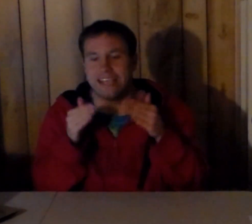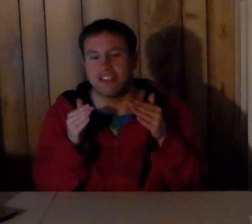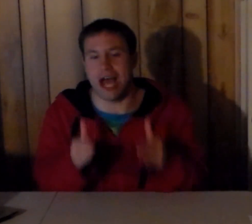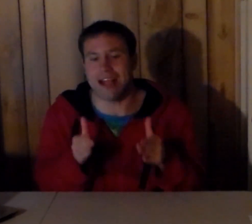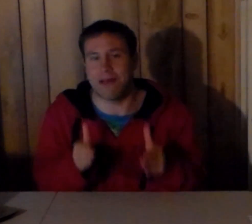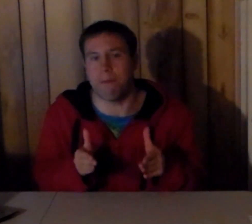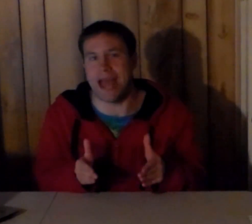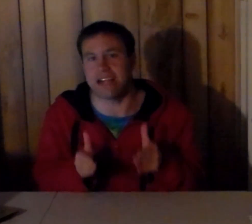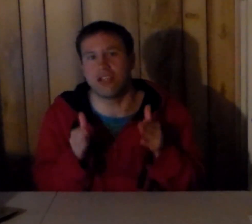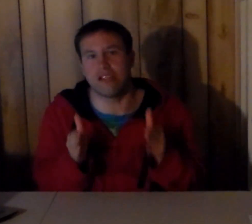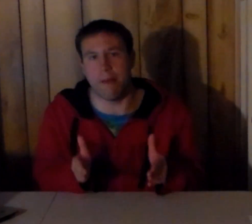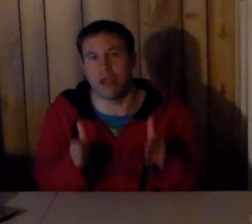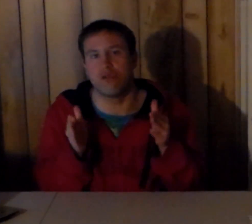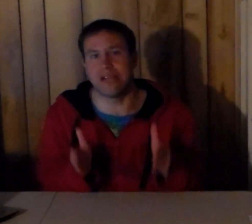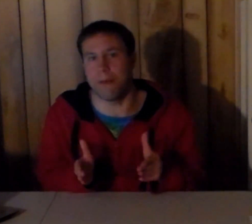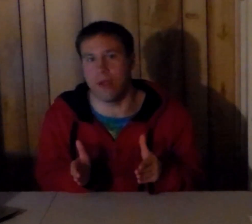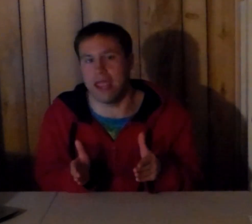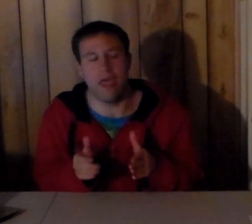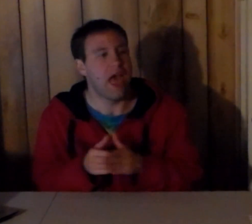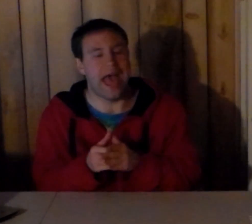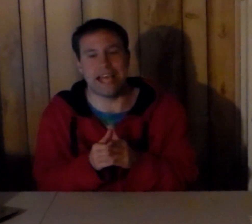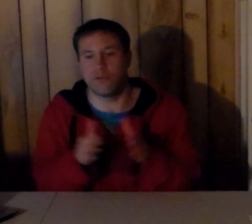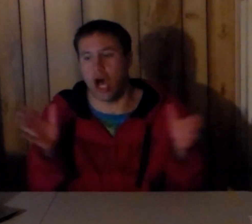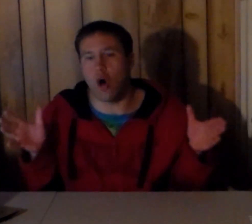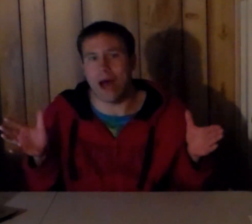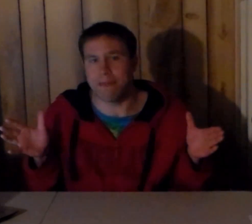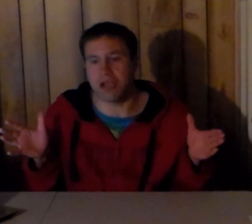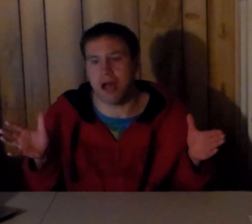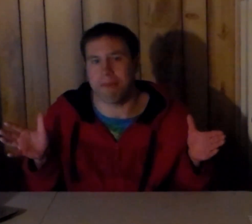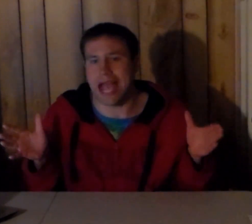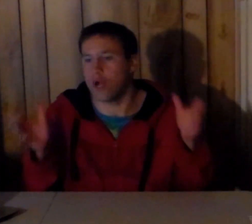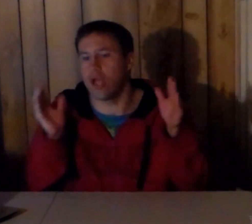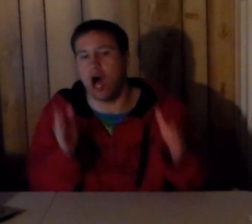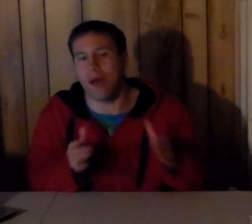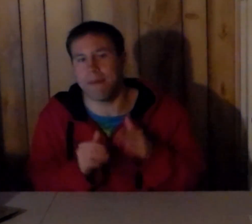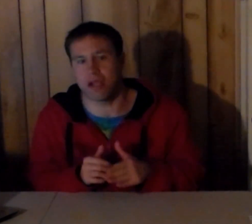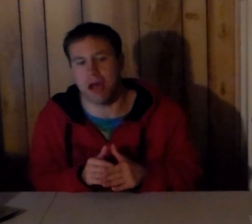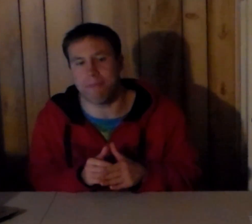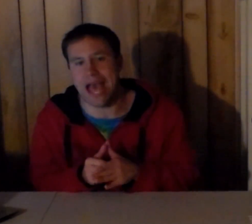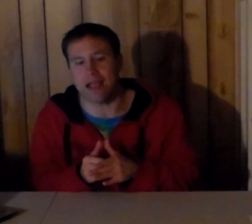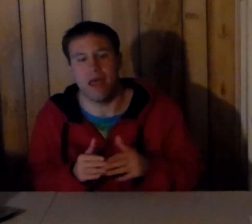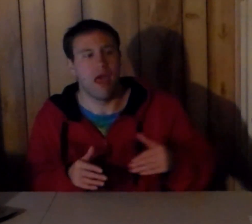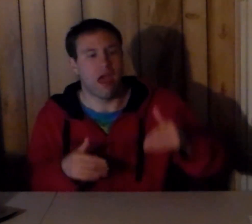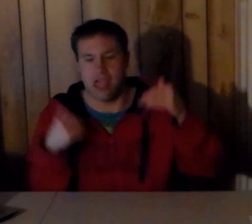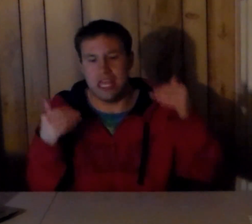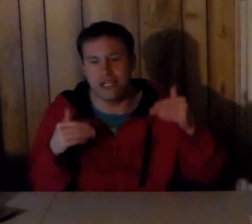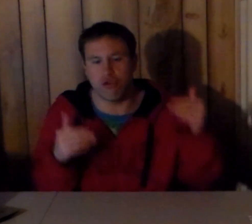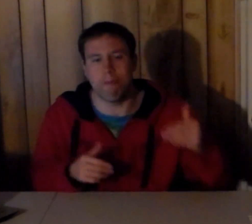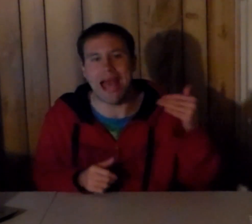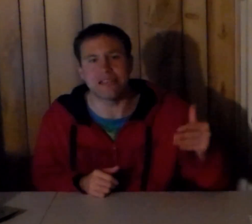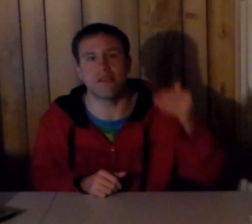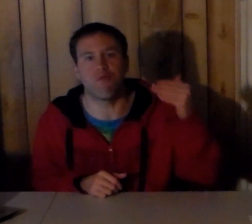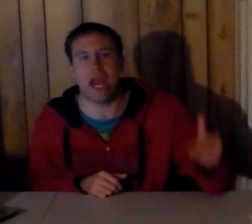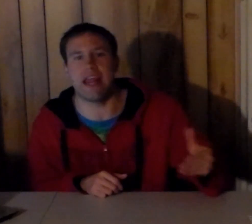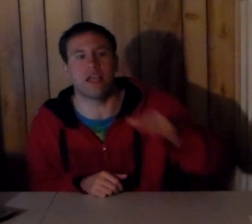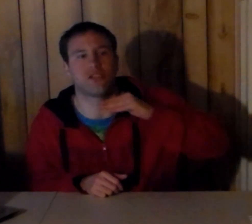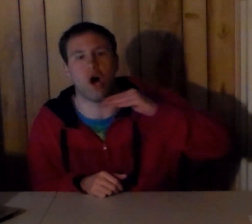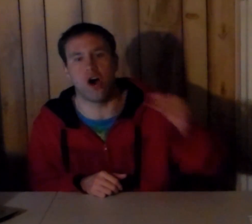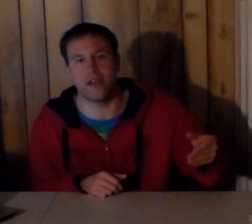is not coming back to wwe as we all want him to come back we all want him to come back he drew massive ratings all